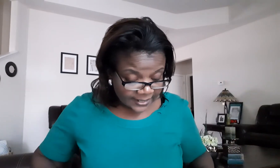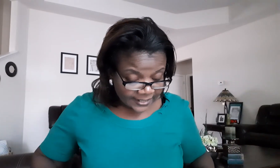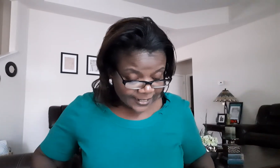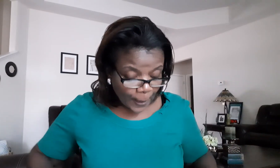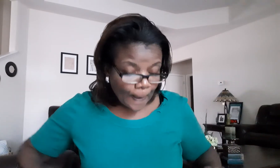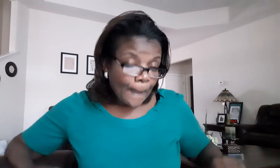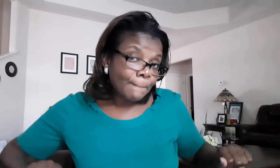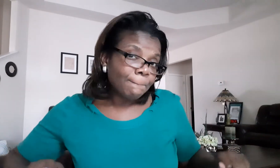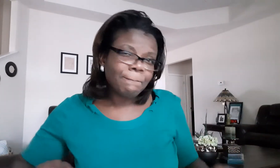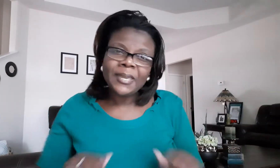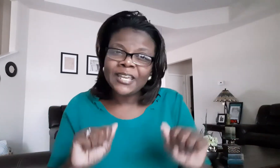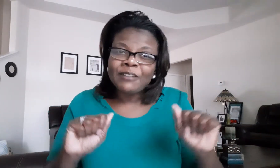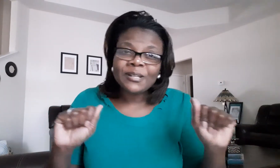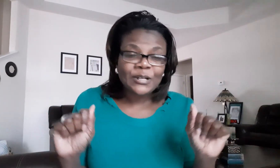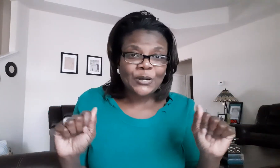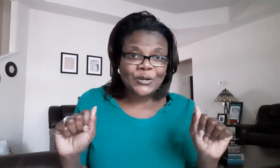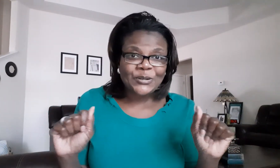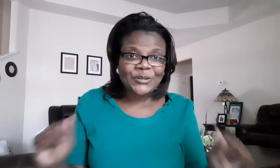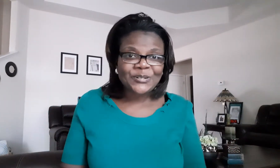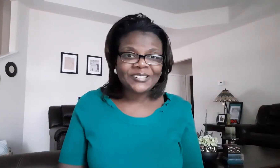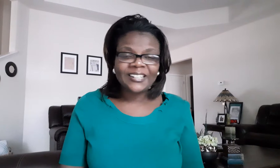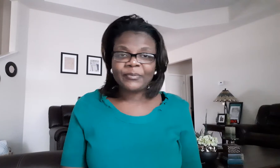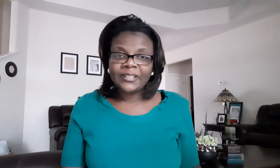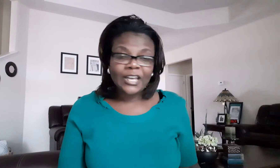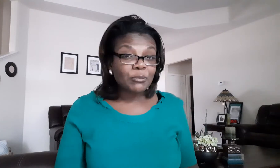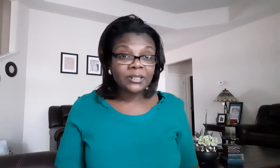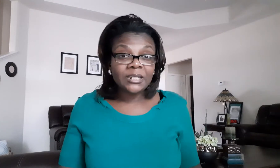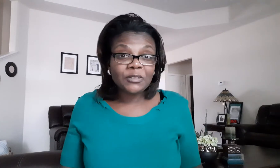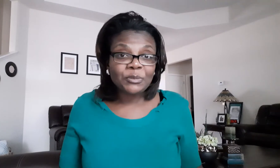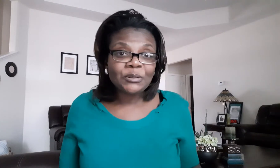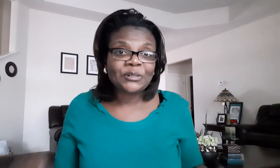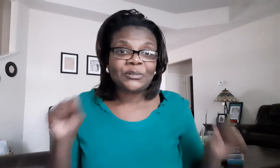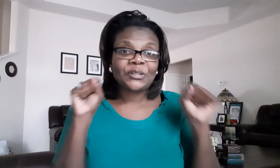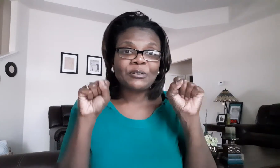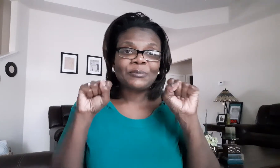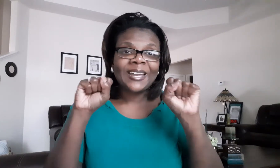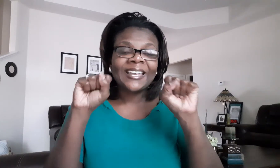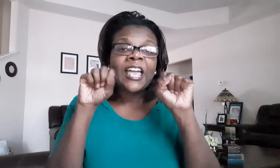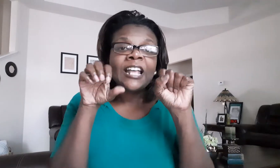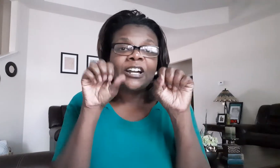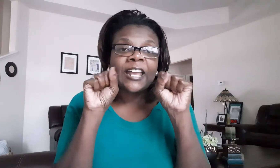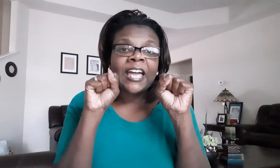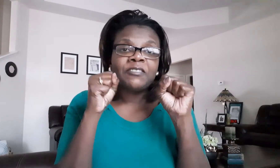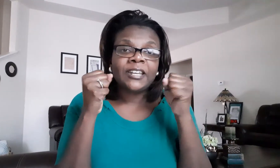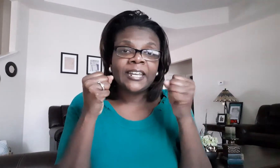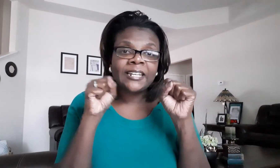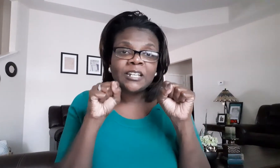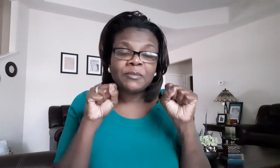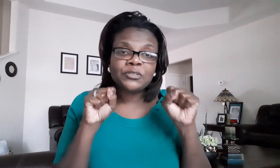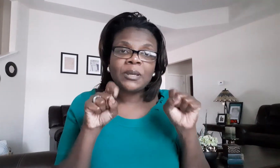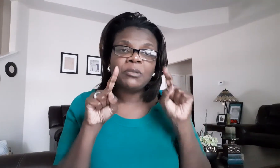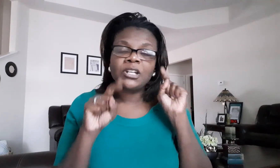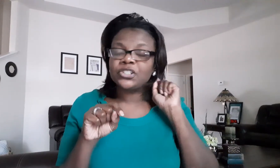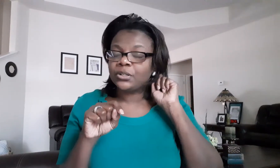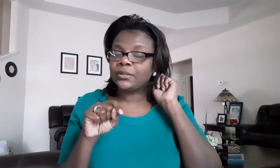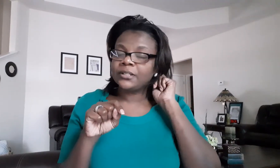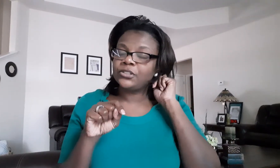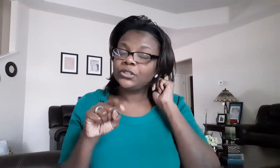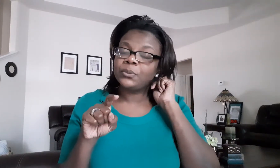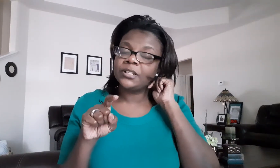miracle i believe in miracles all right gonna have your hand up this way i'm gonna show it show you what it